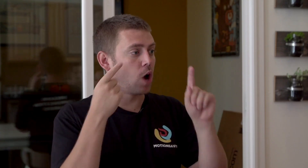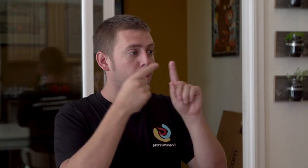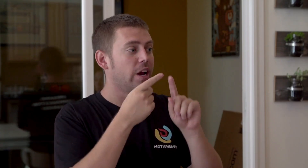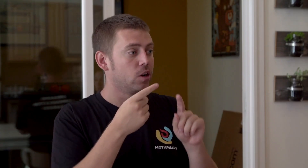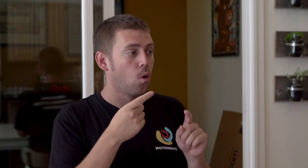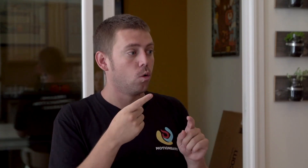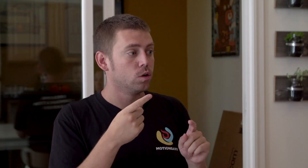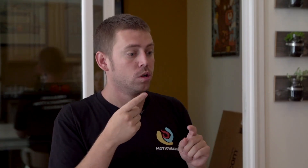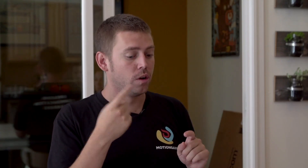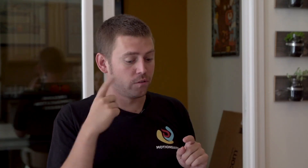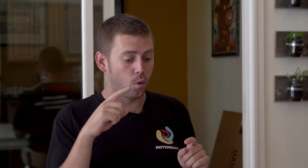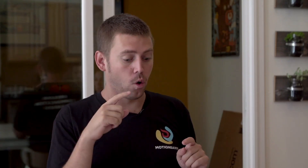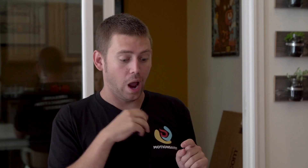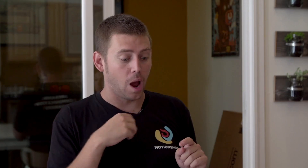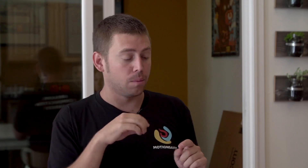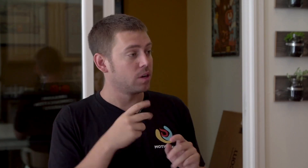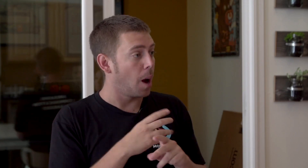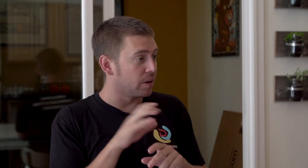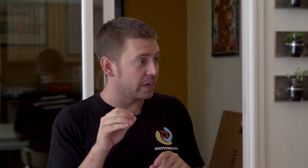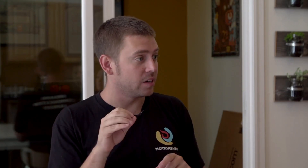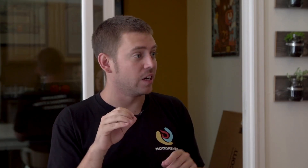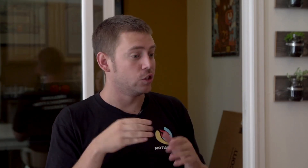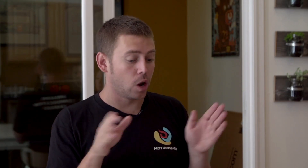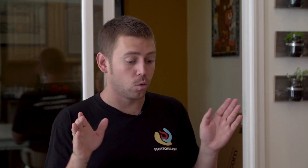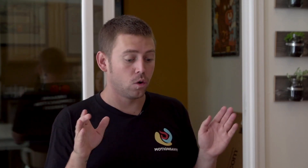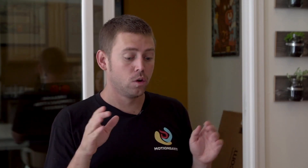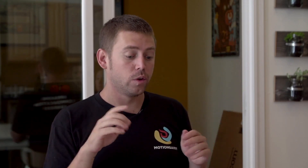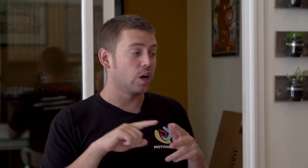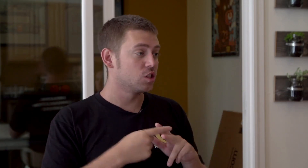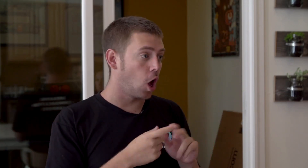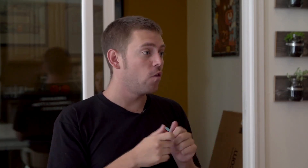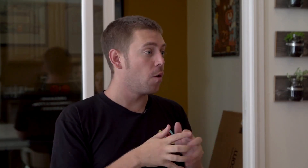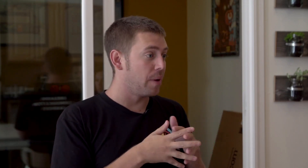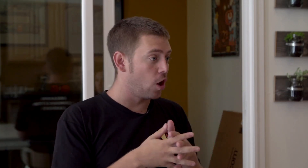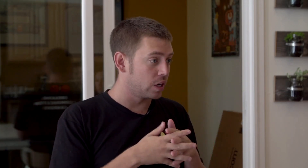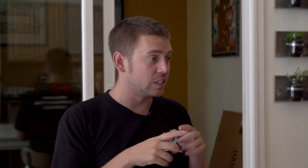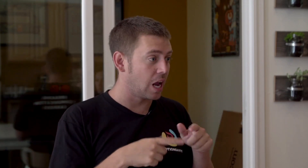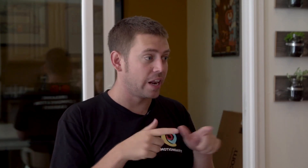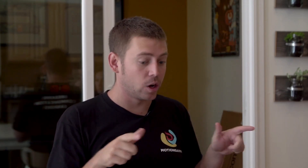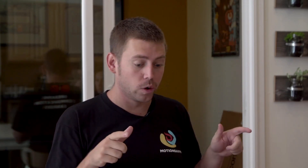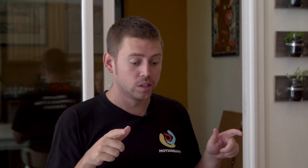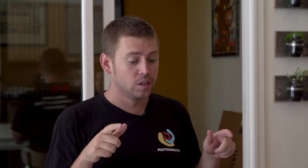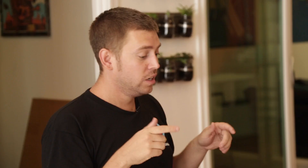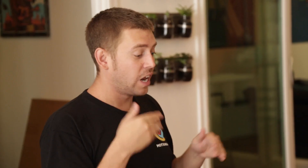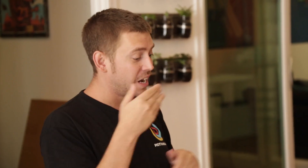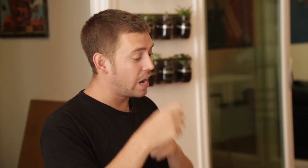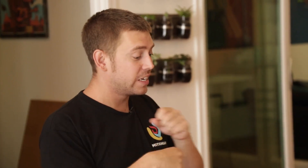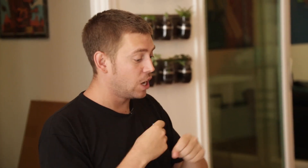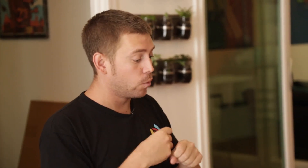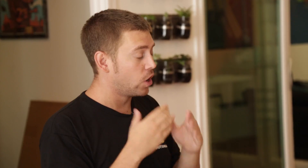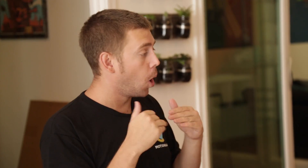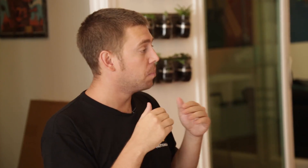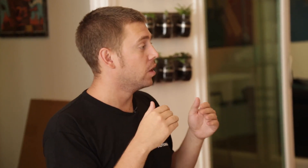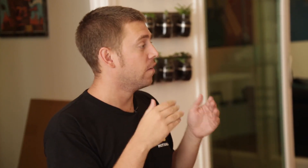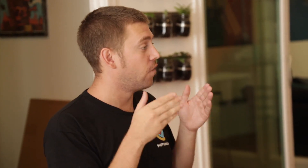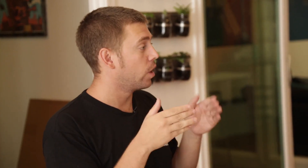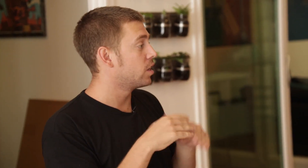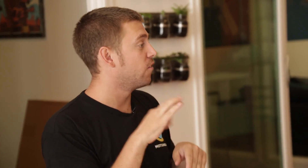primary goals for our company in general. We're to start with American Sign Language. Then next year, we hope to focus on